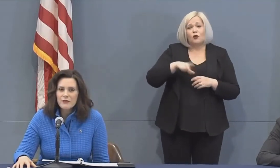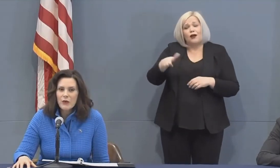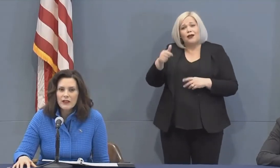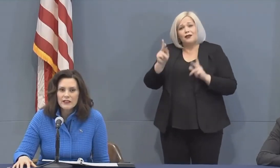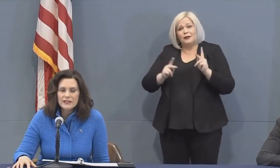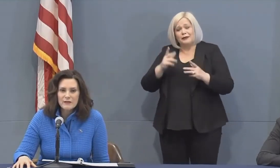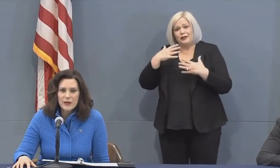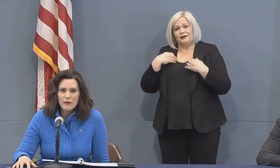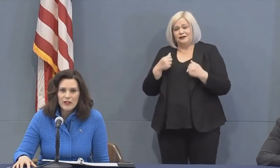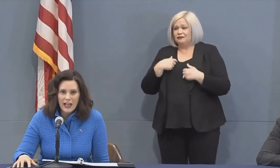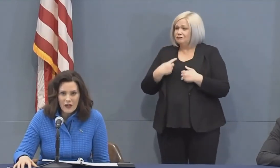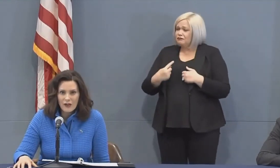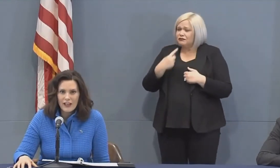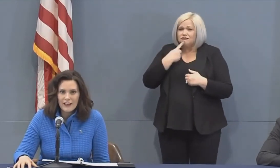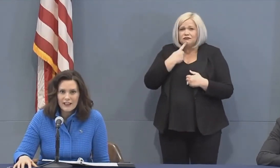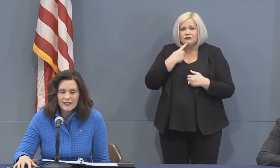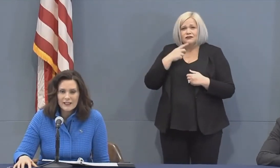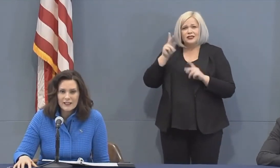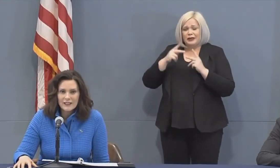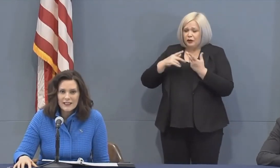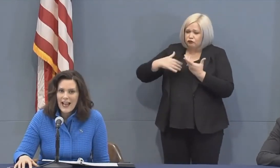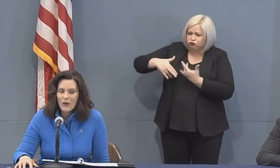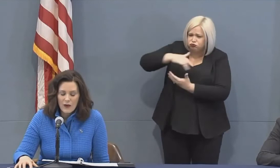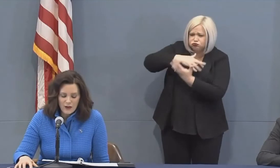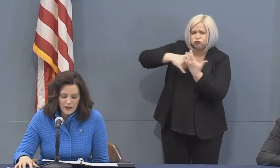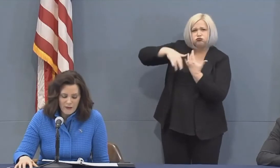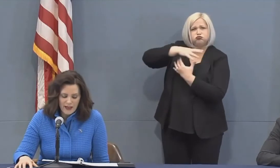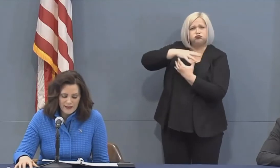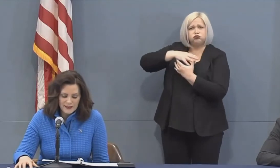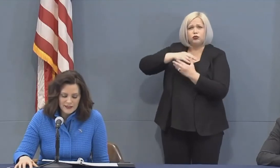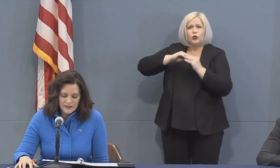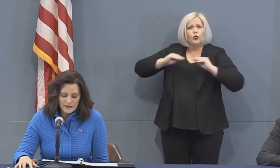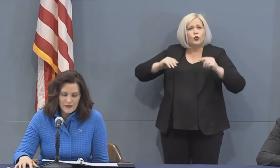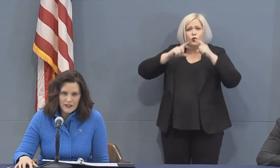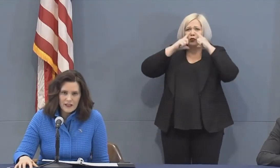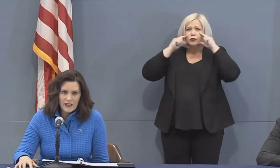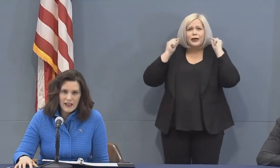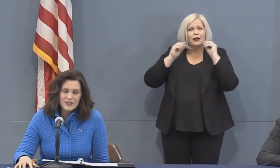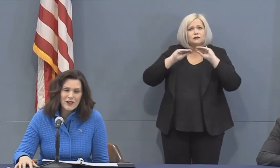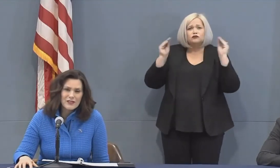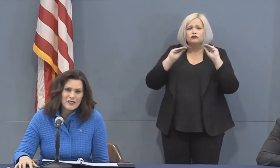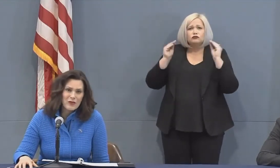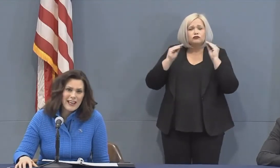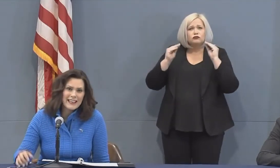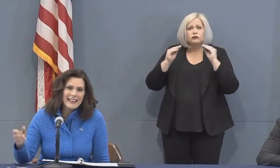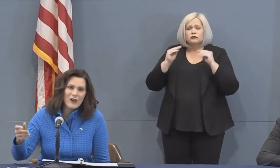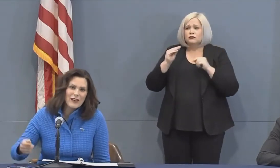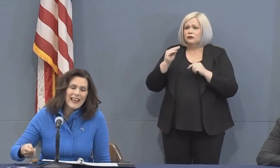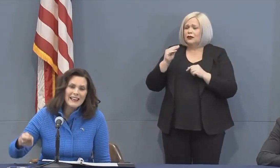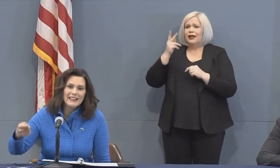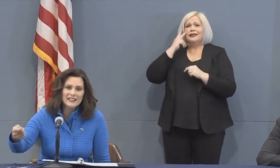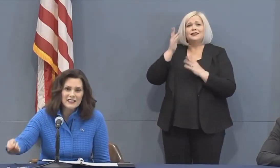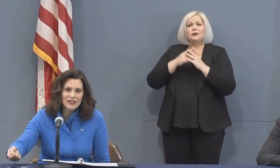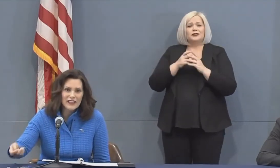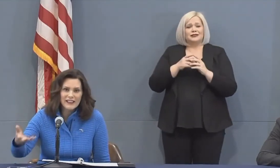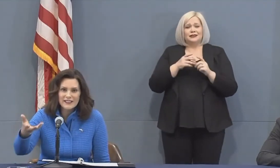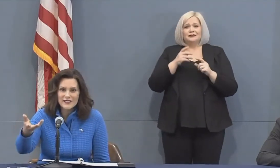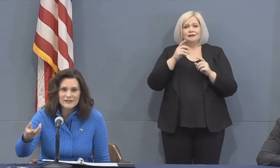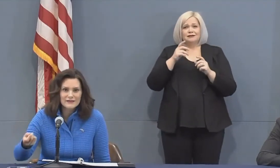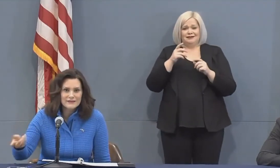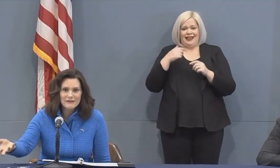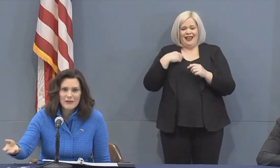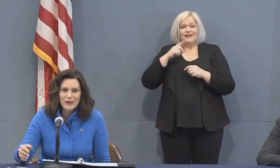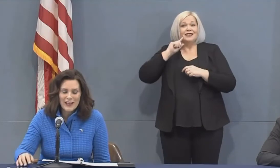was really disappointed to see people congregating, not wearing masks. I saw someone handing out candy to little